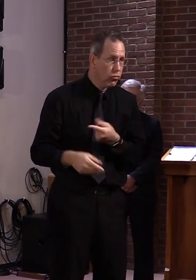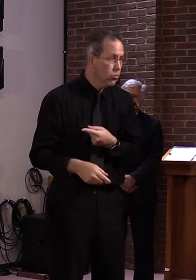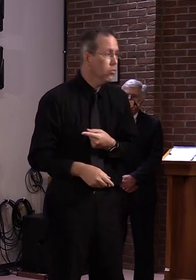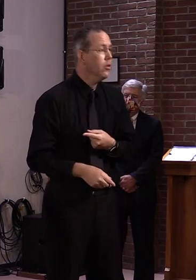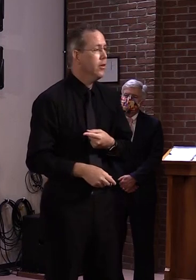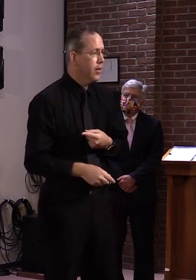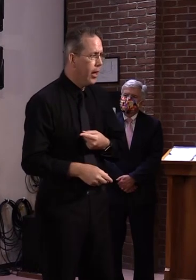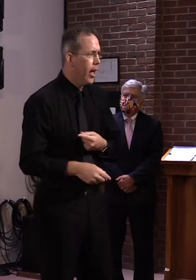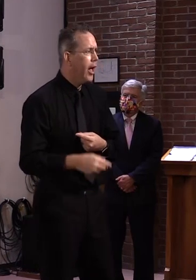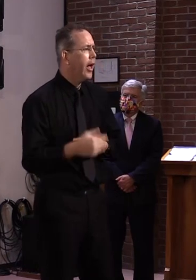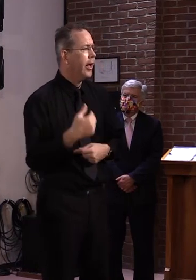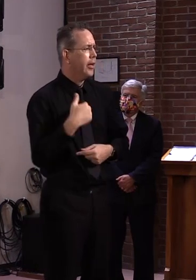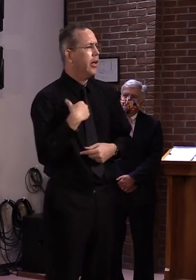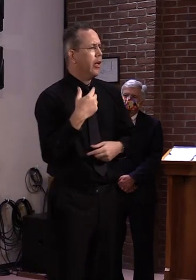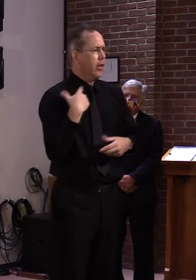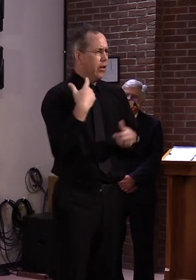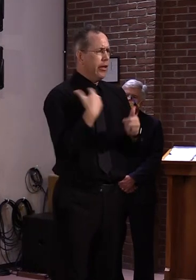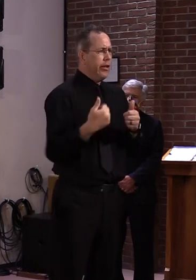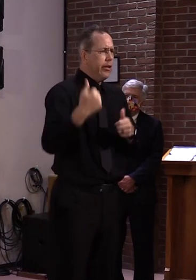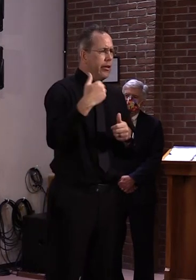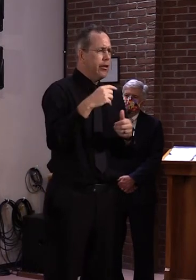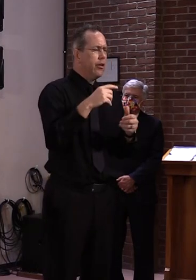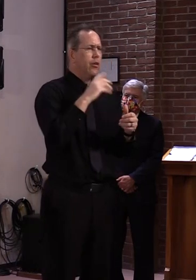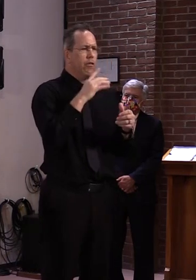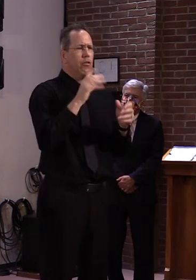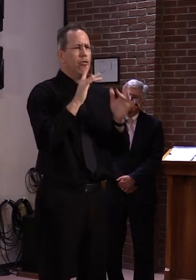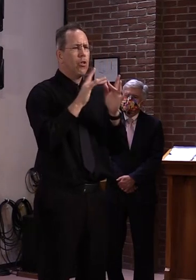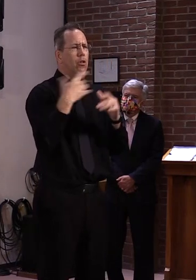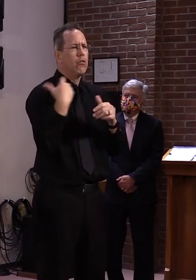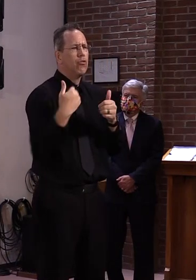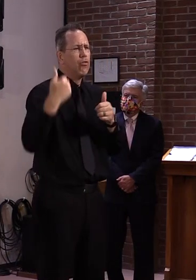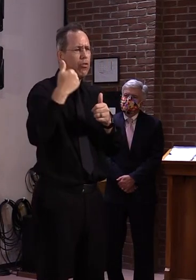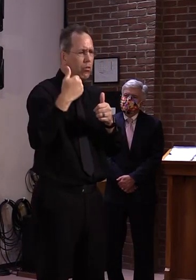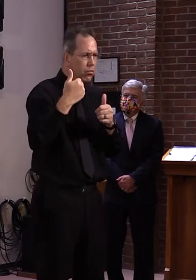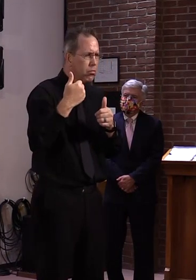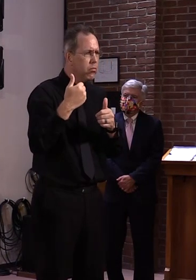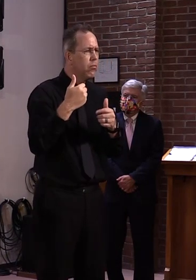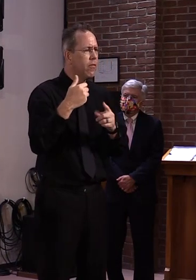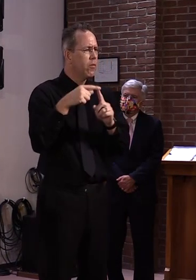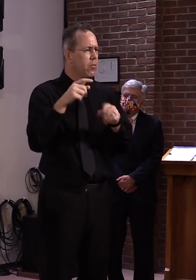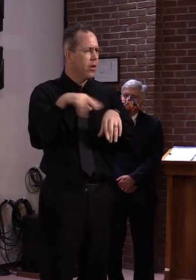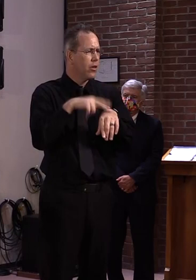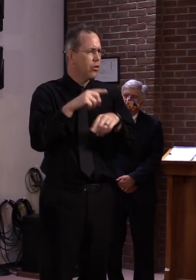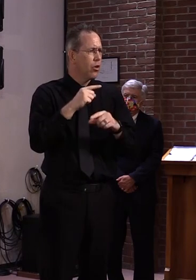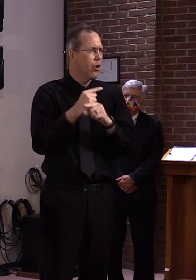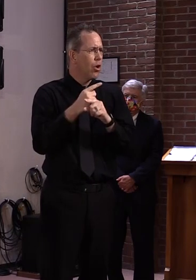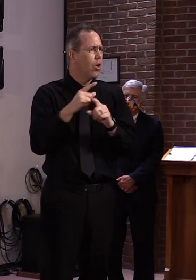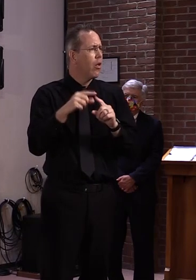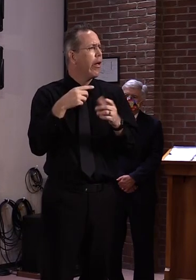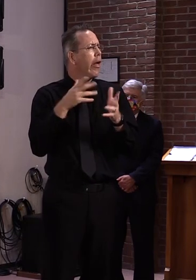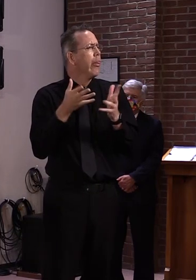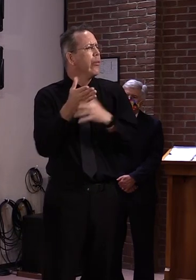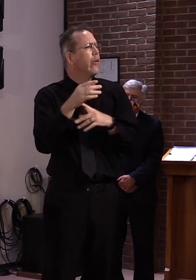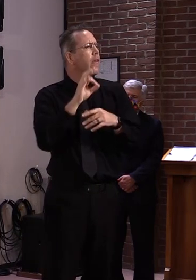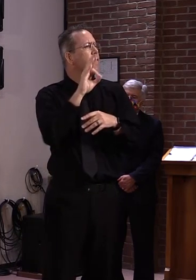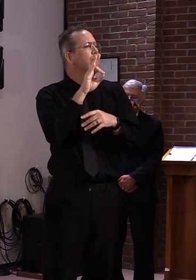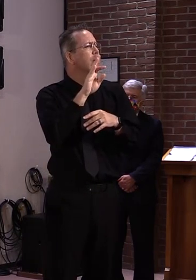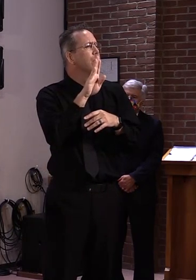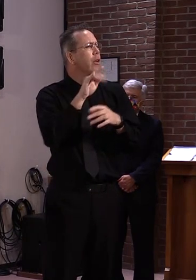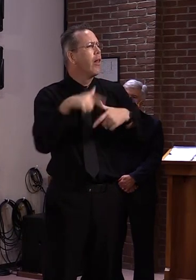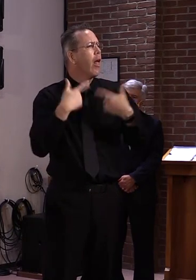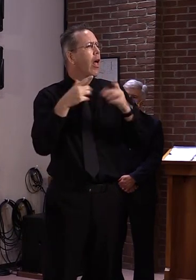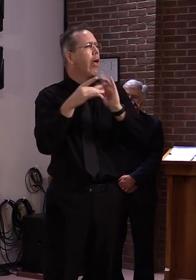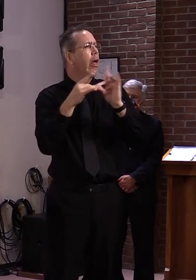So I put him in the right direction. I believe he answered that. But from what I gather, it was the